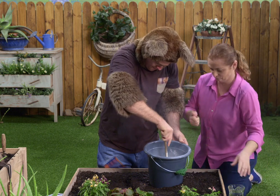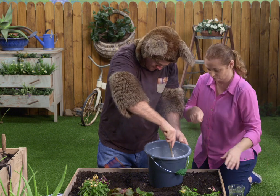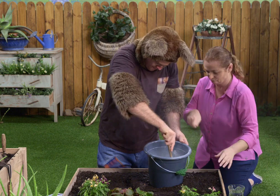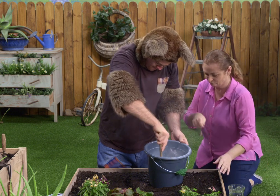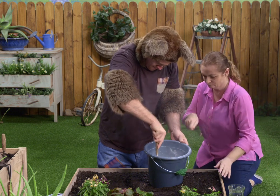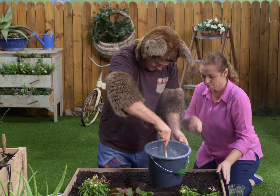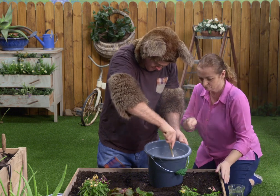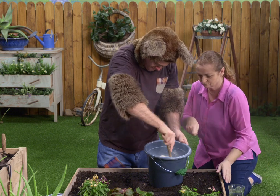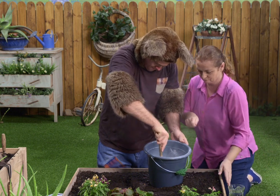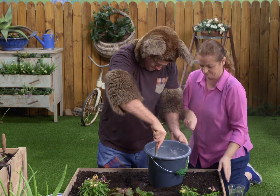Keep stirring.